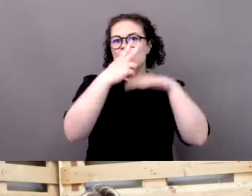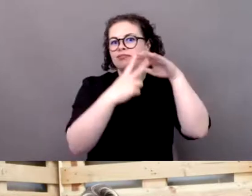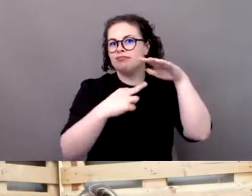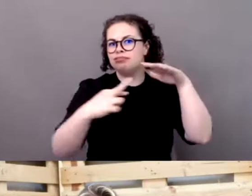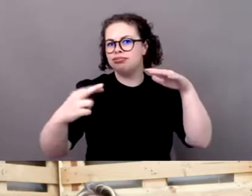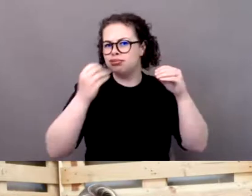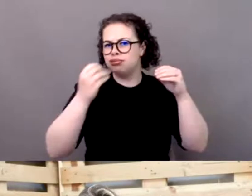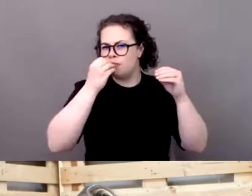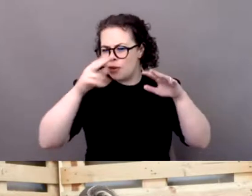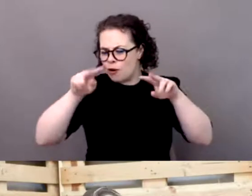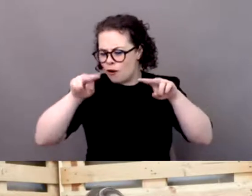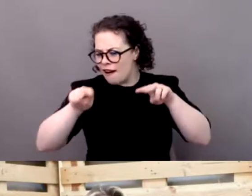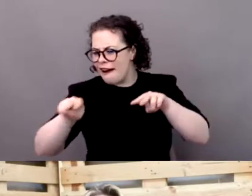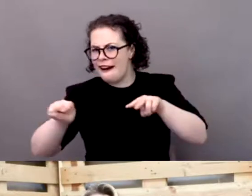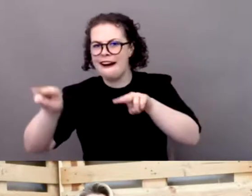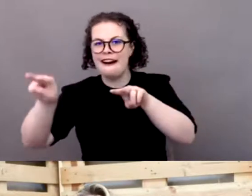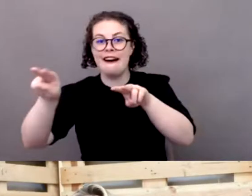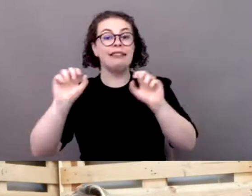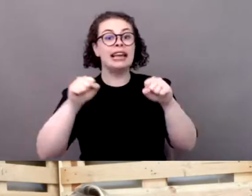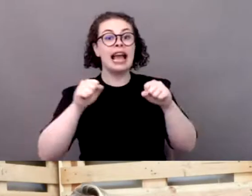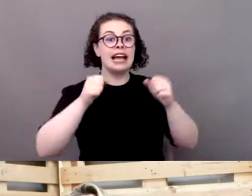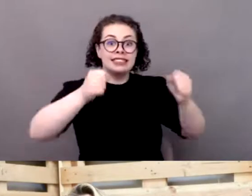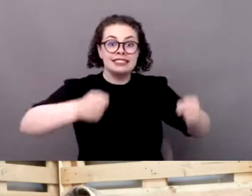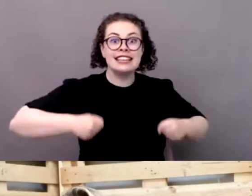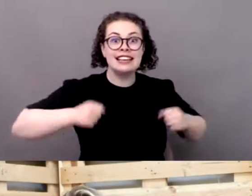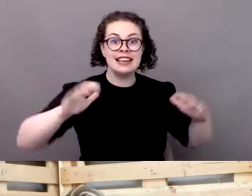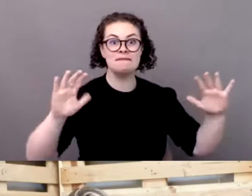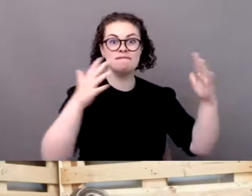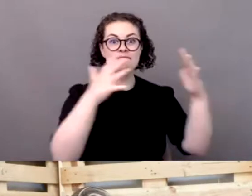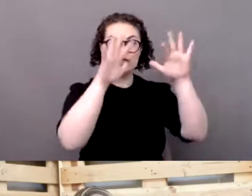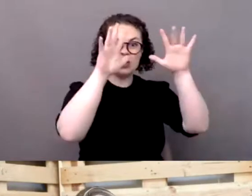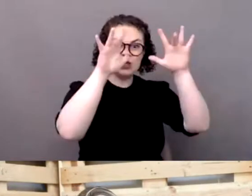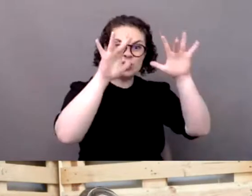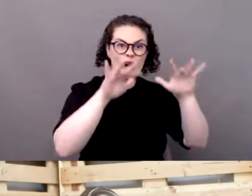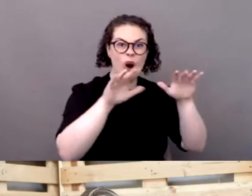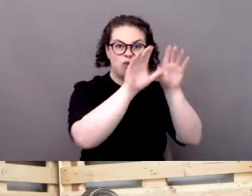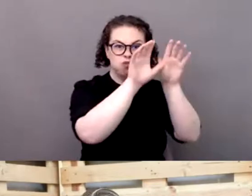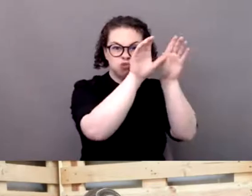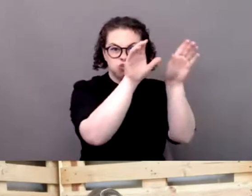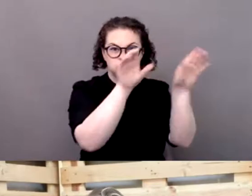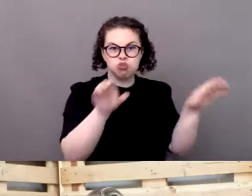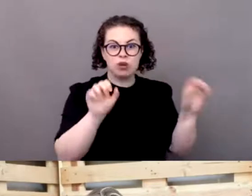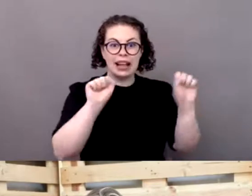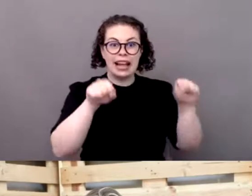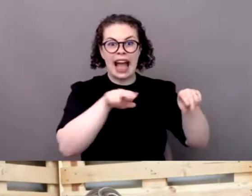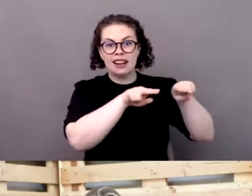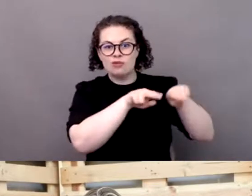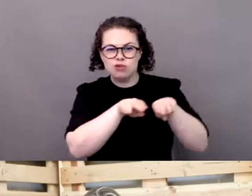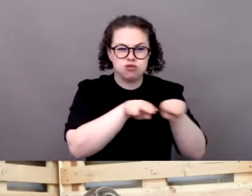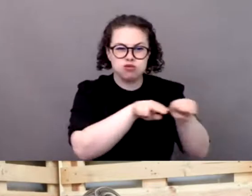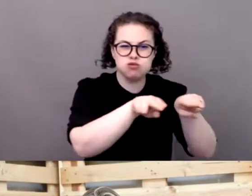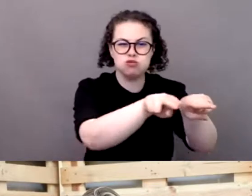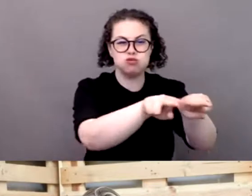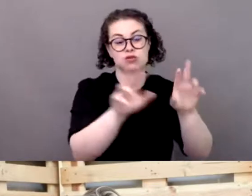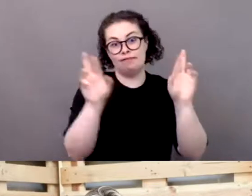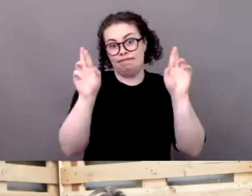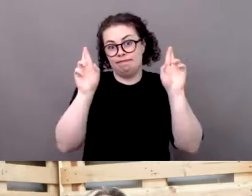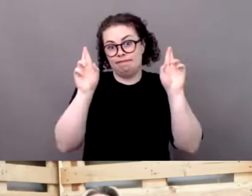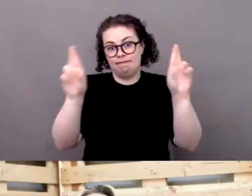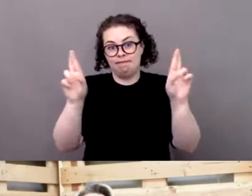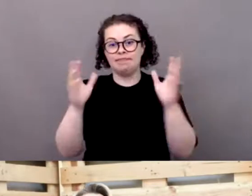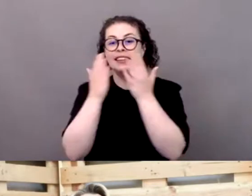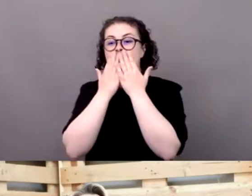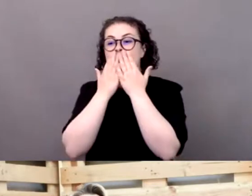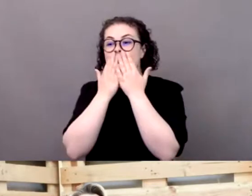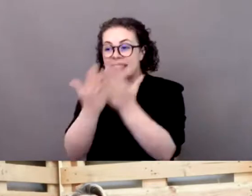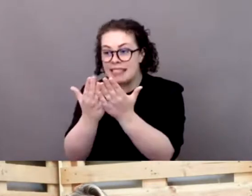mountains full of snow let's hope that thank you so much uh dragos pislaru thank you for your participation